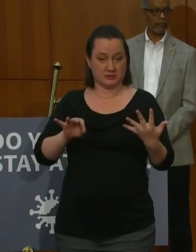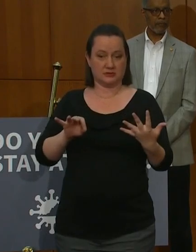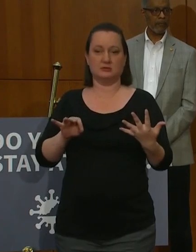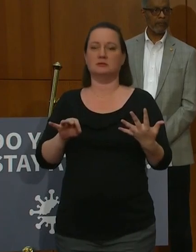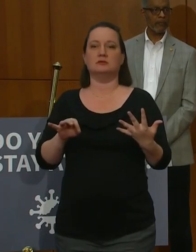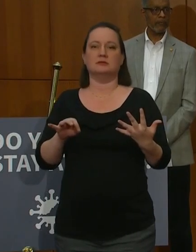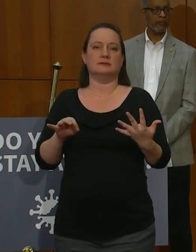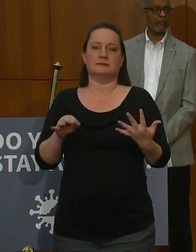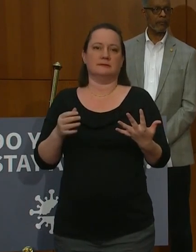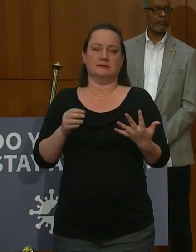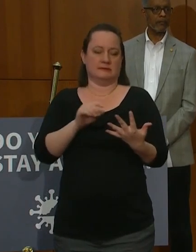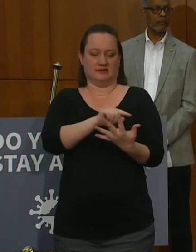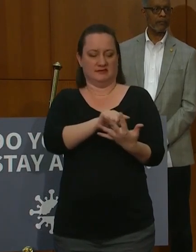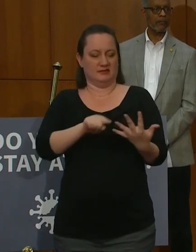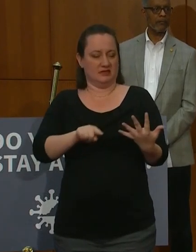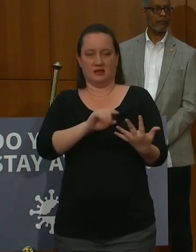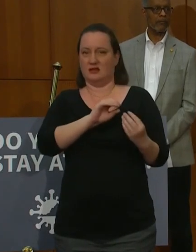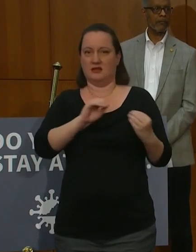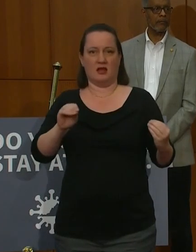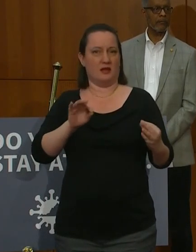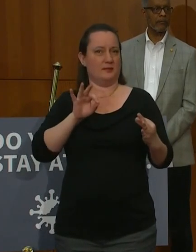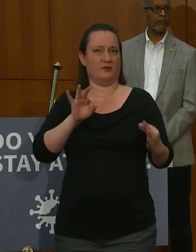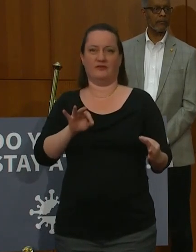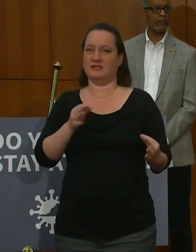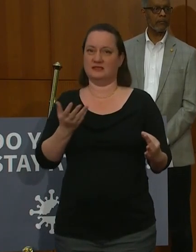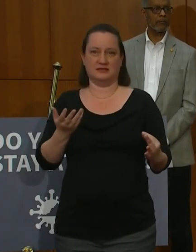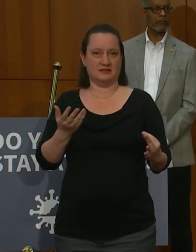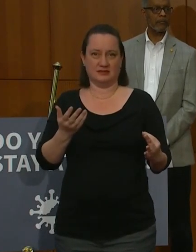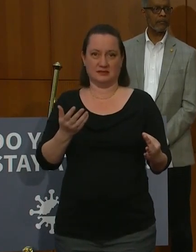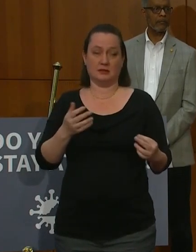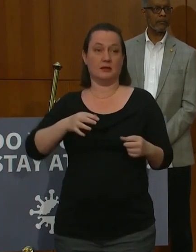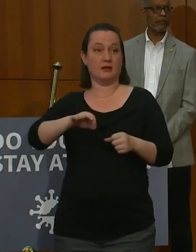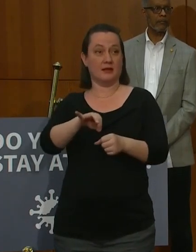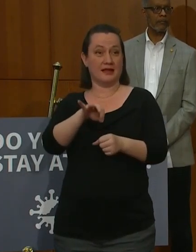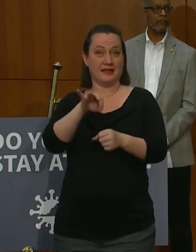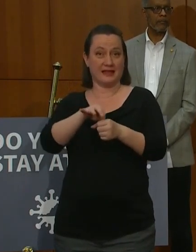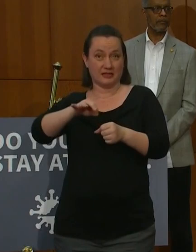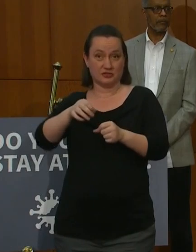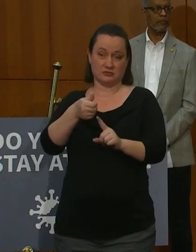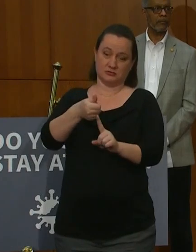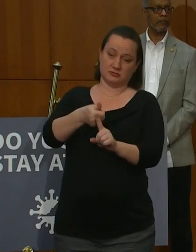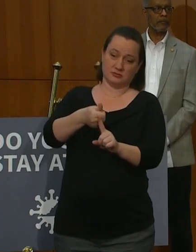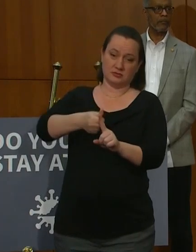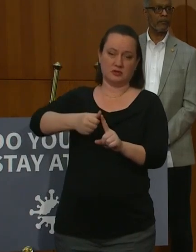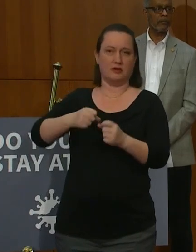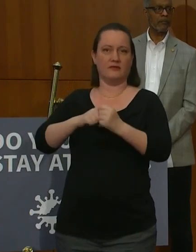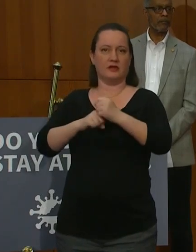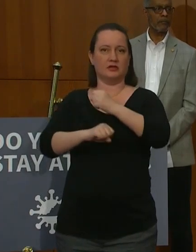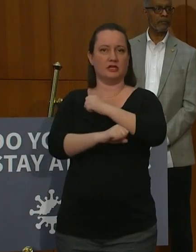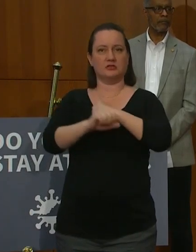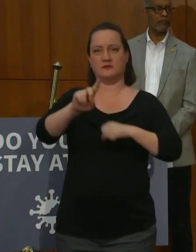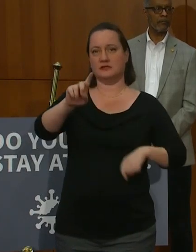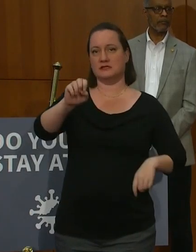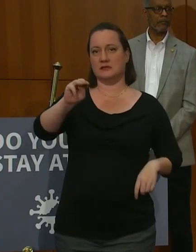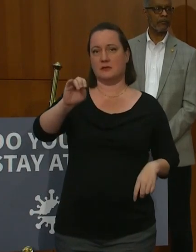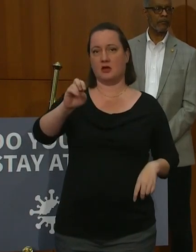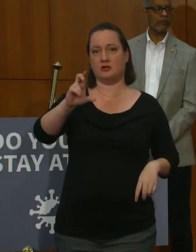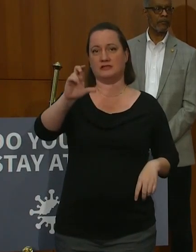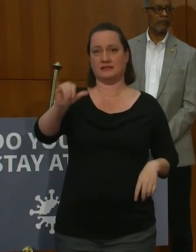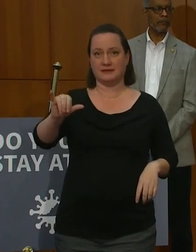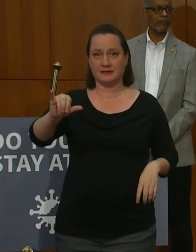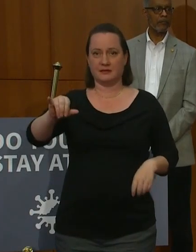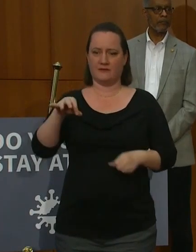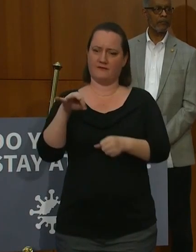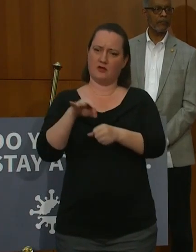ideal or perfect. Elections are the foundation of democracy, and voting is a